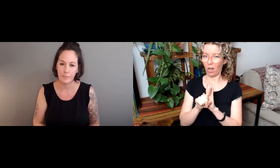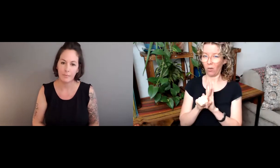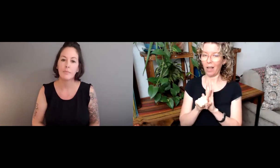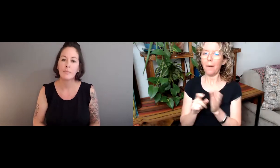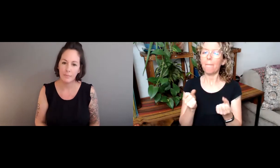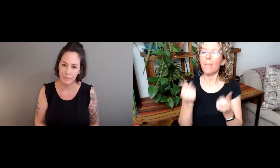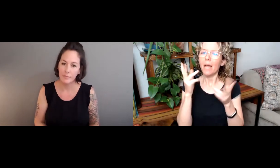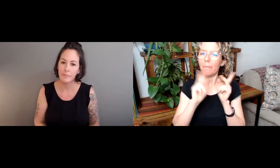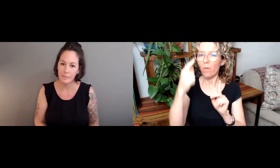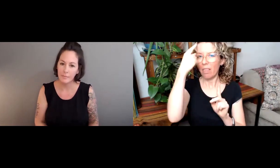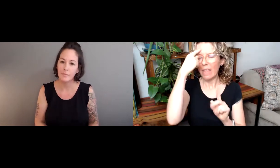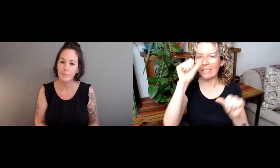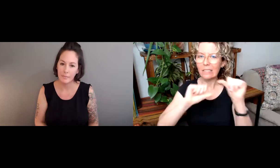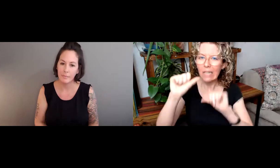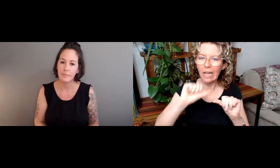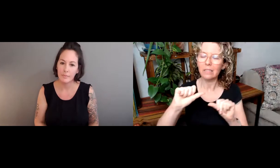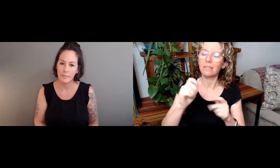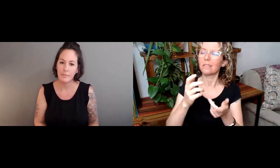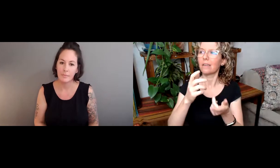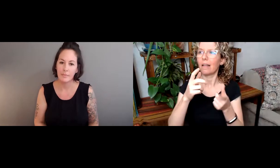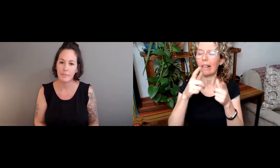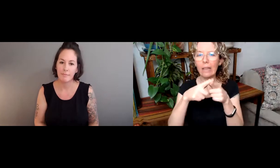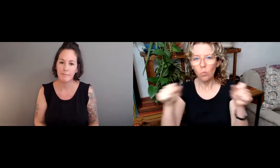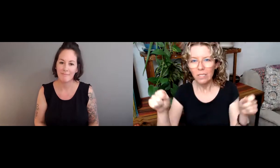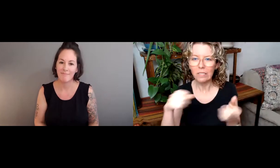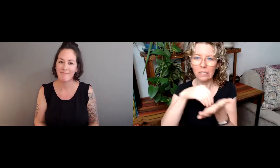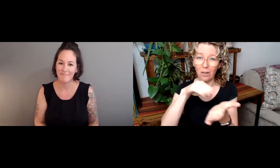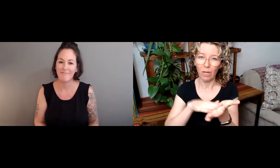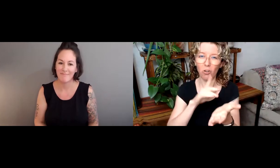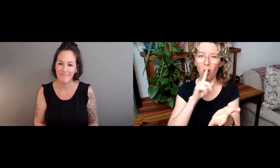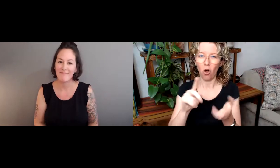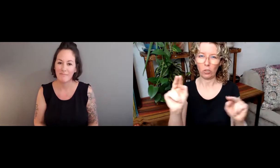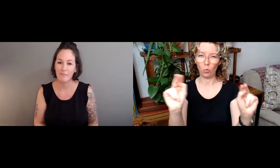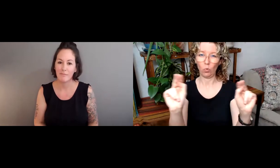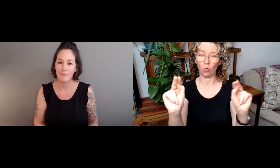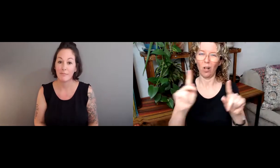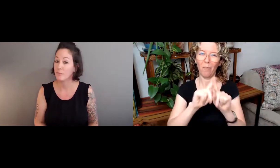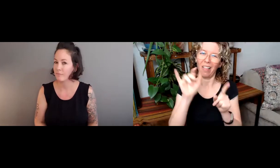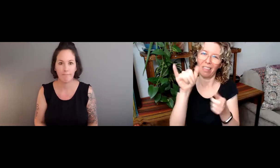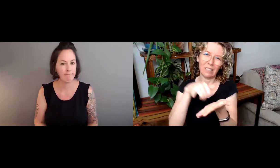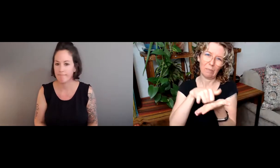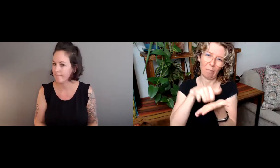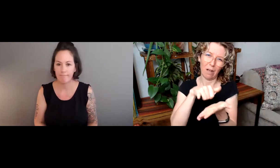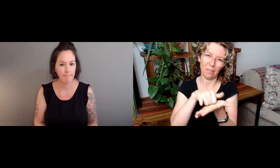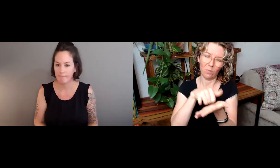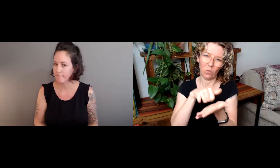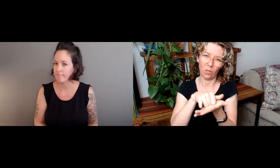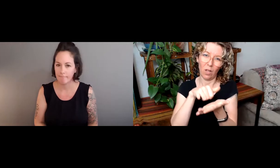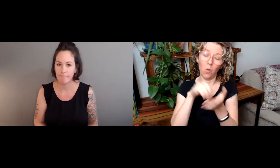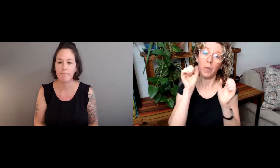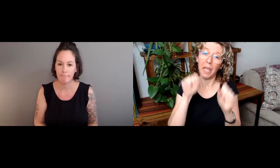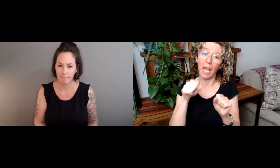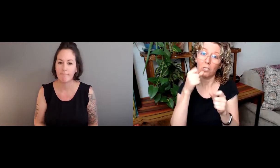from our own backgrounds. Many people think that science, linguistic documentation are